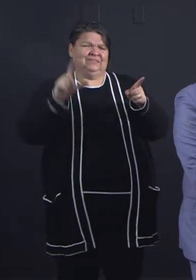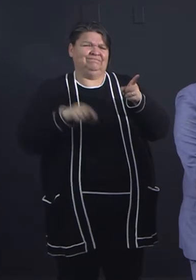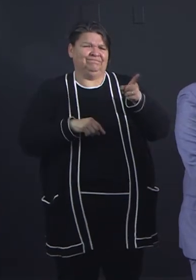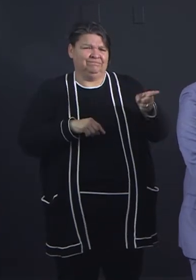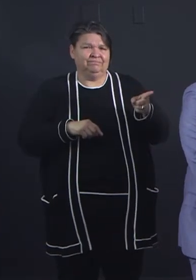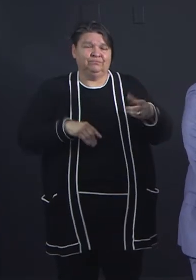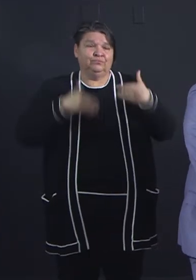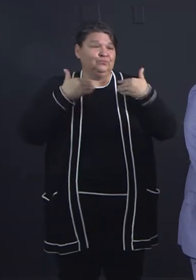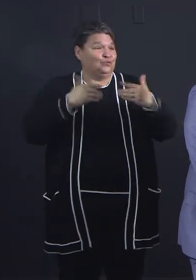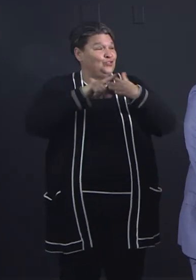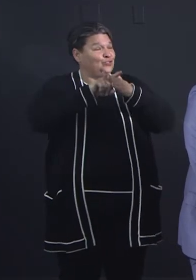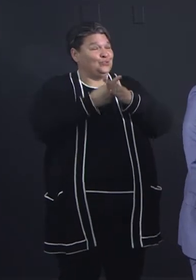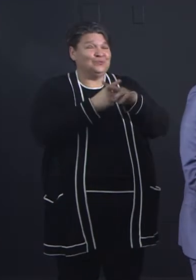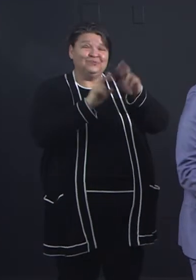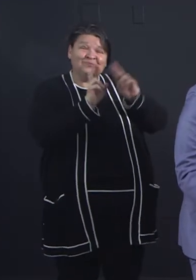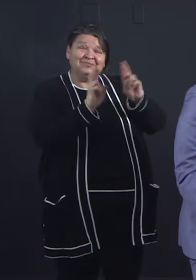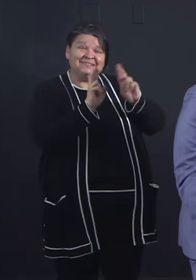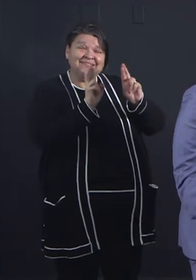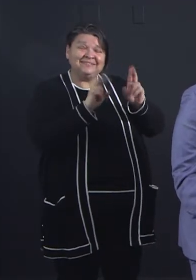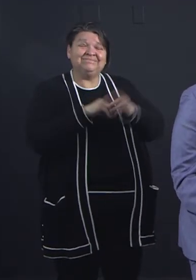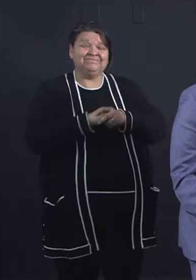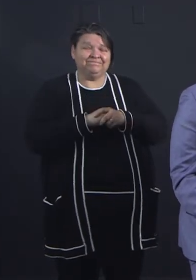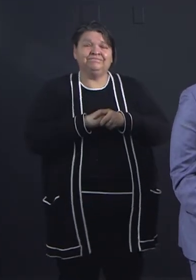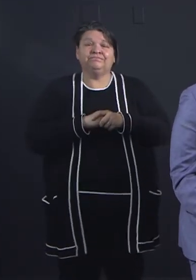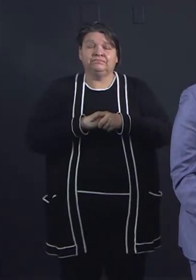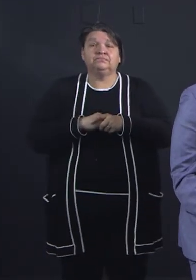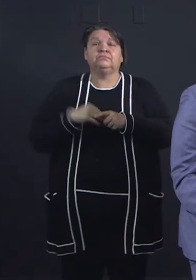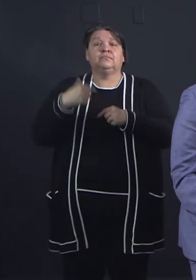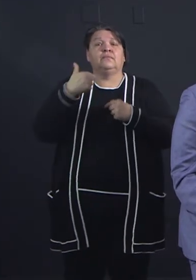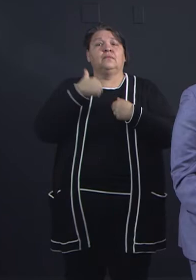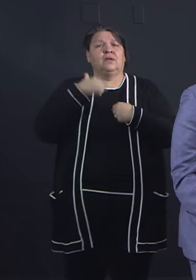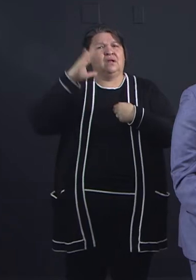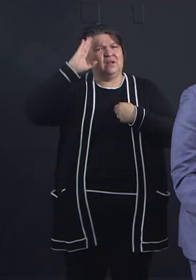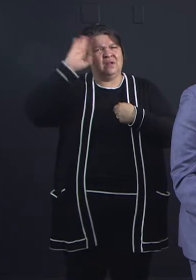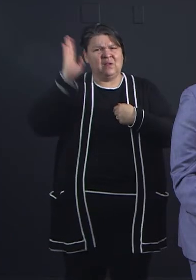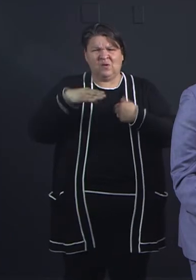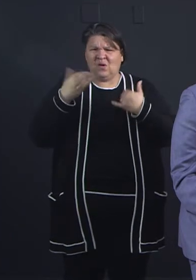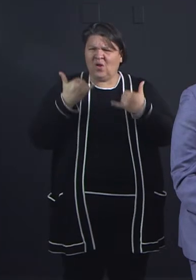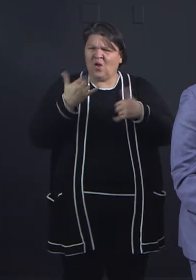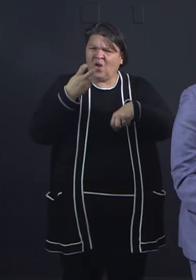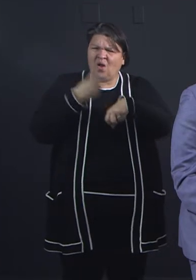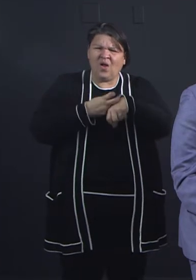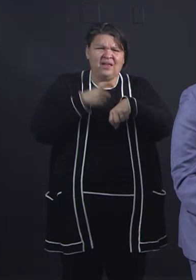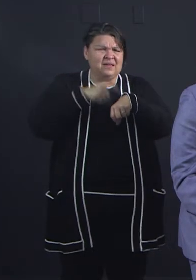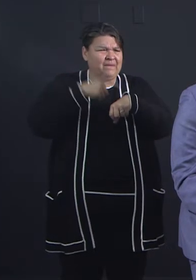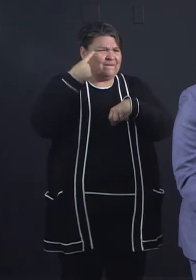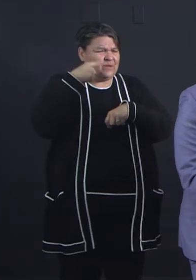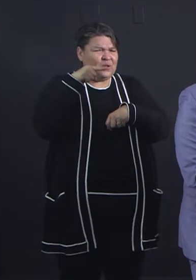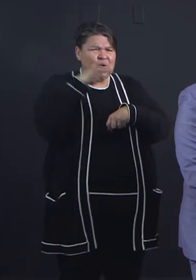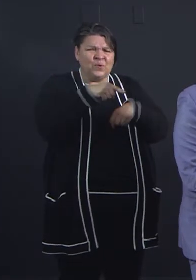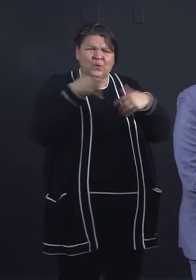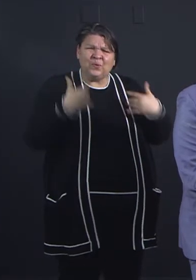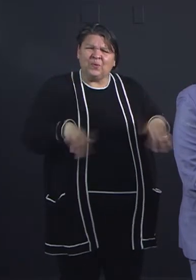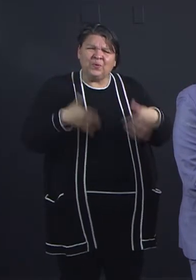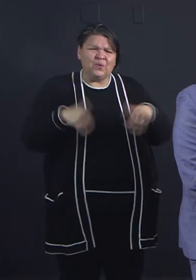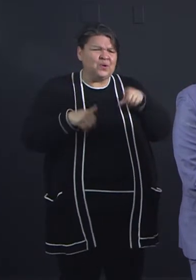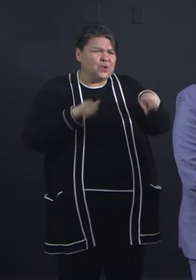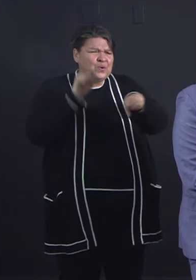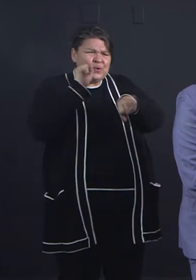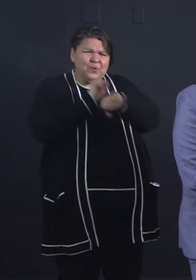a couple of questions for you. I know this is a really difficult time for you, and that you've had to make really hard determinations.